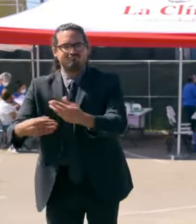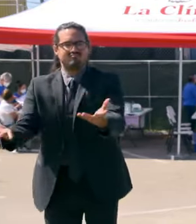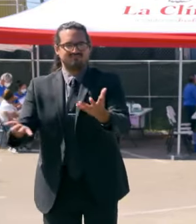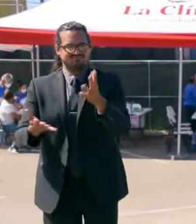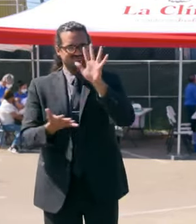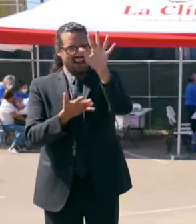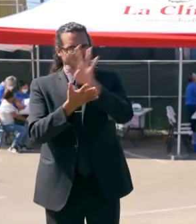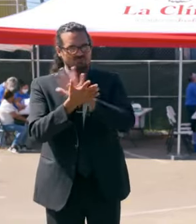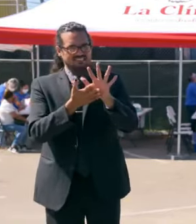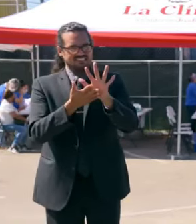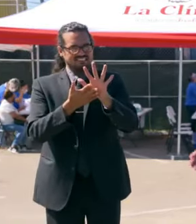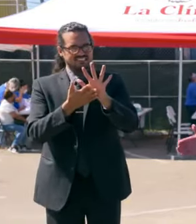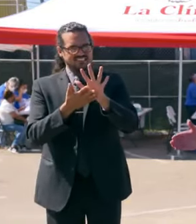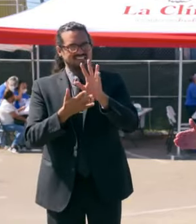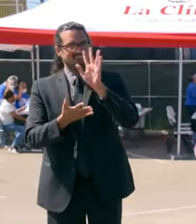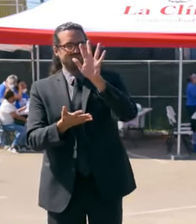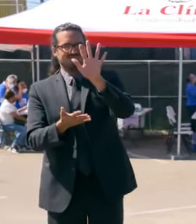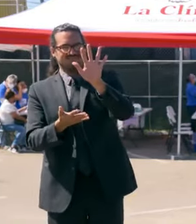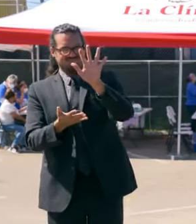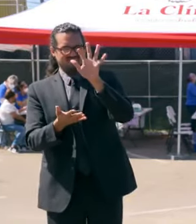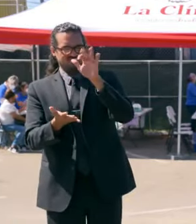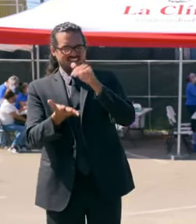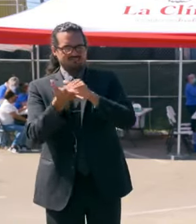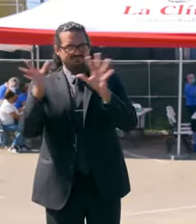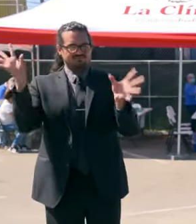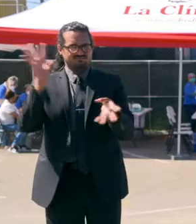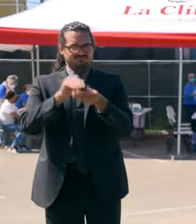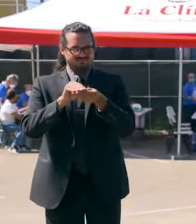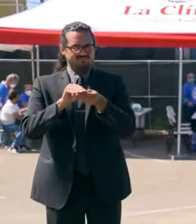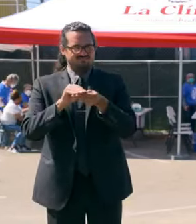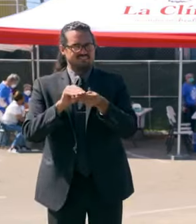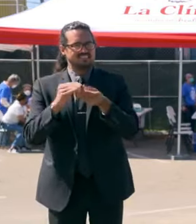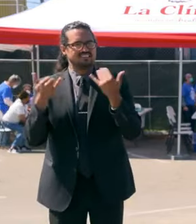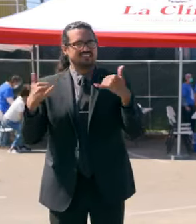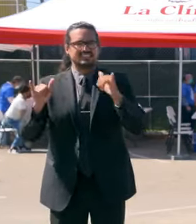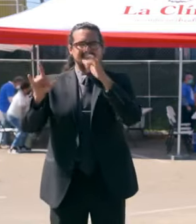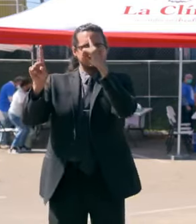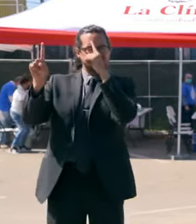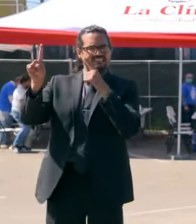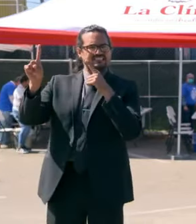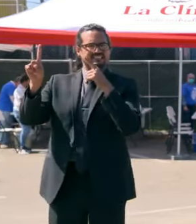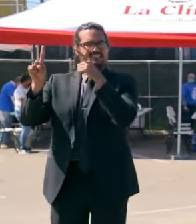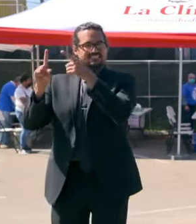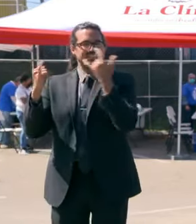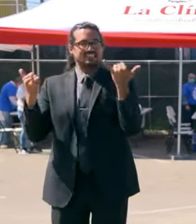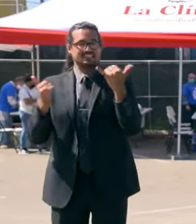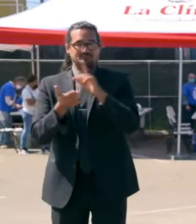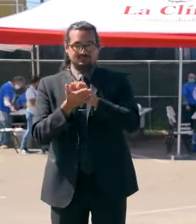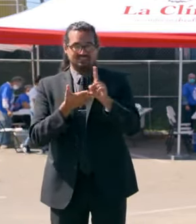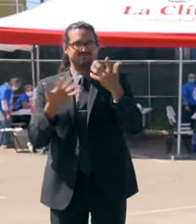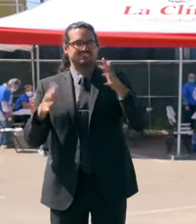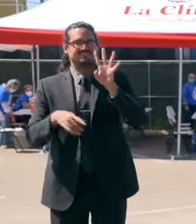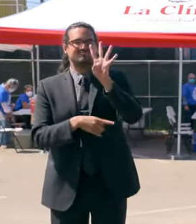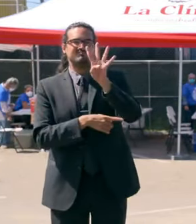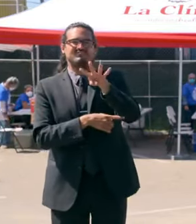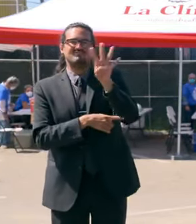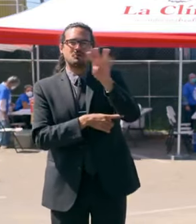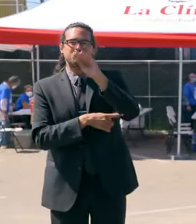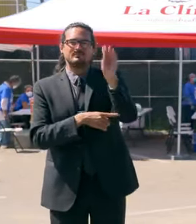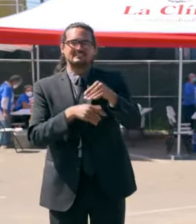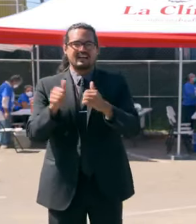500,000. Put that in perspective, as of this week, we're 44% higher in our vaccine